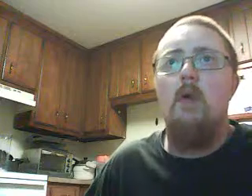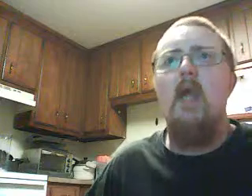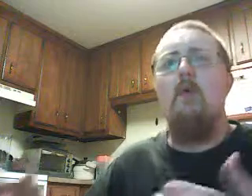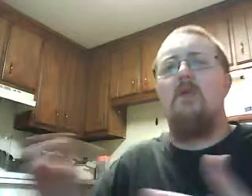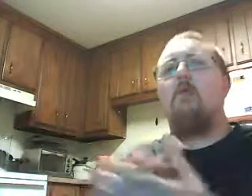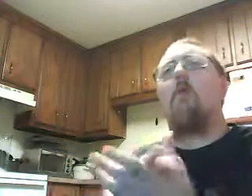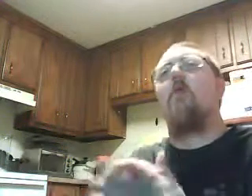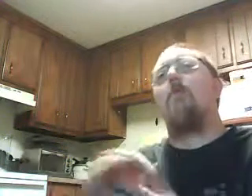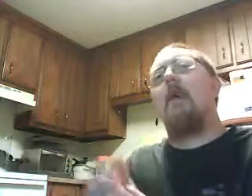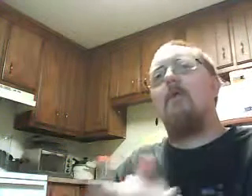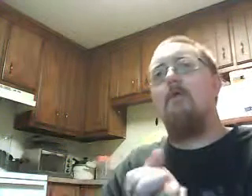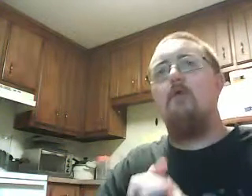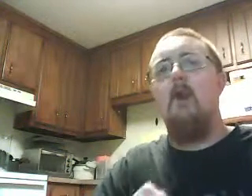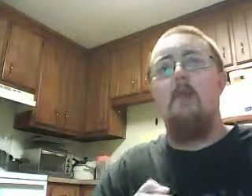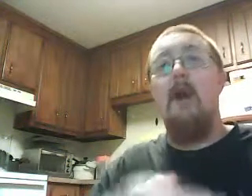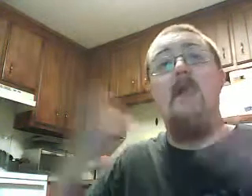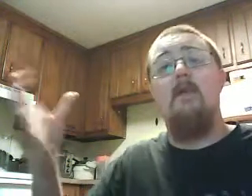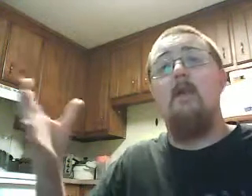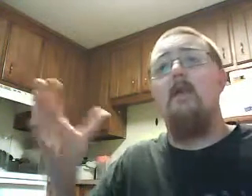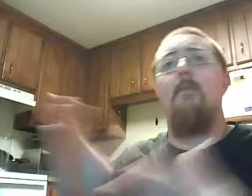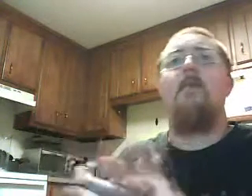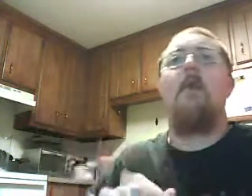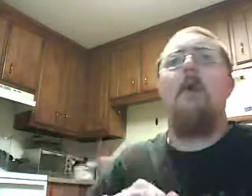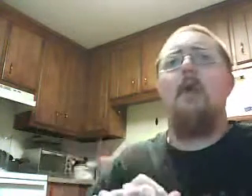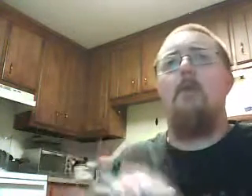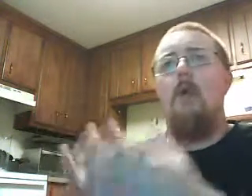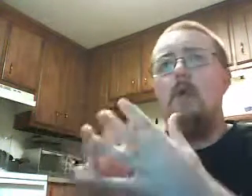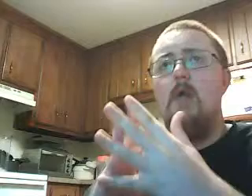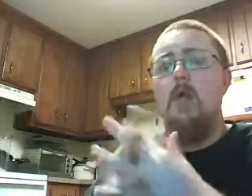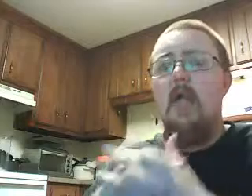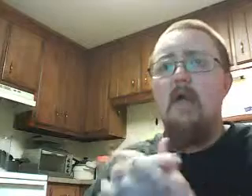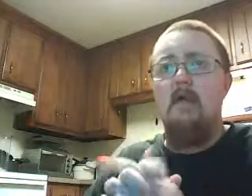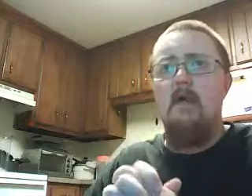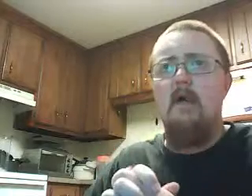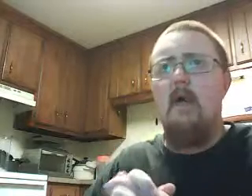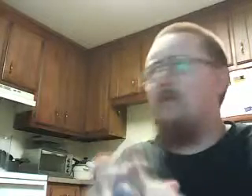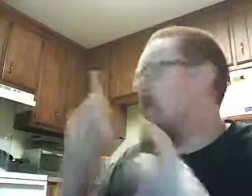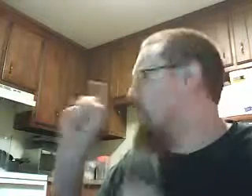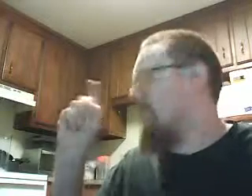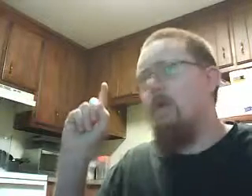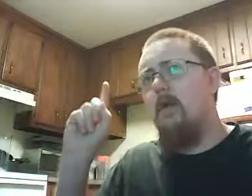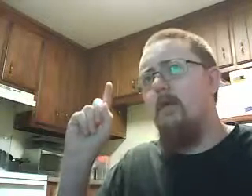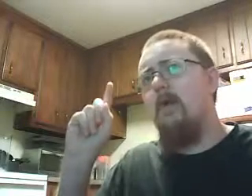Hey, what's going on? Welcome back to Buying and Selling Tips here with Brad Chagic and I think you should be able to hear me.